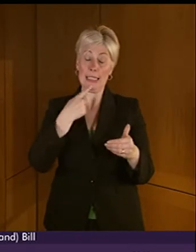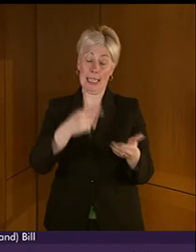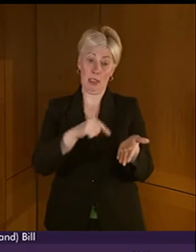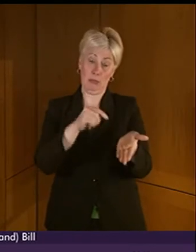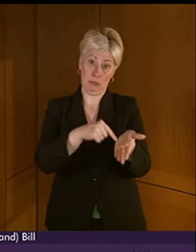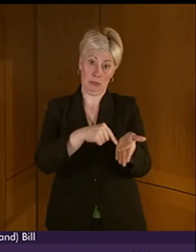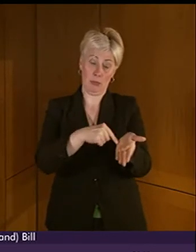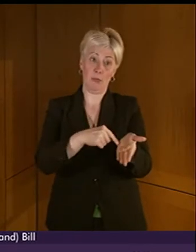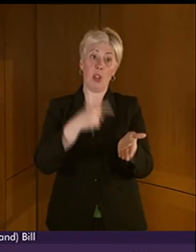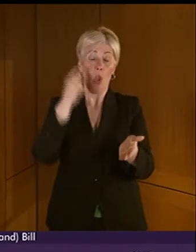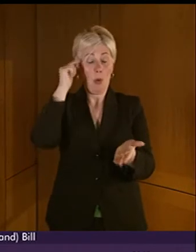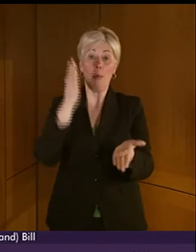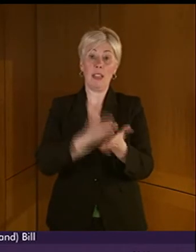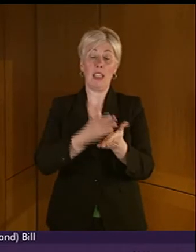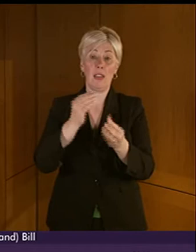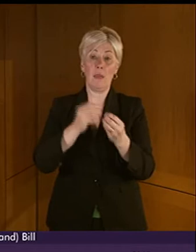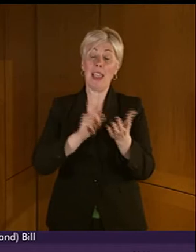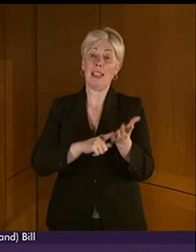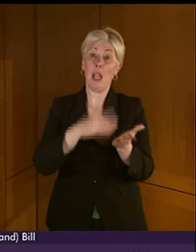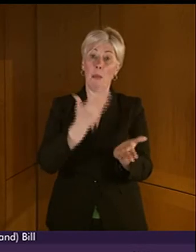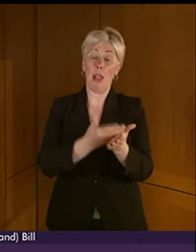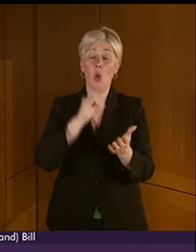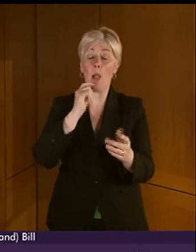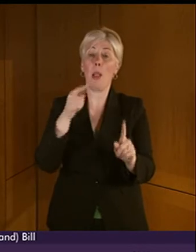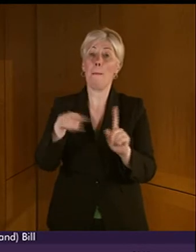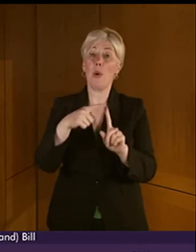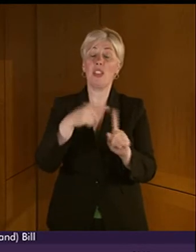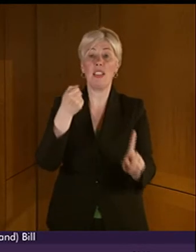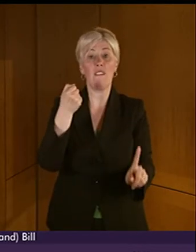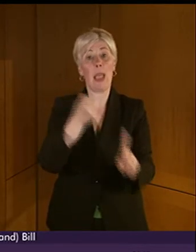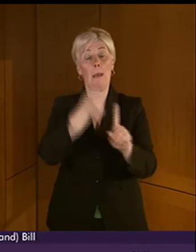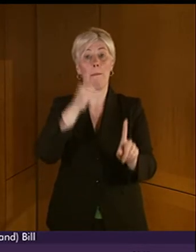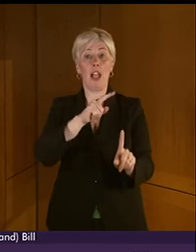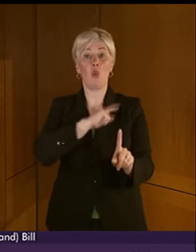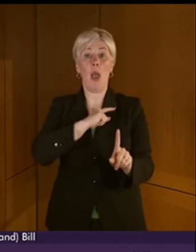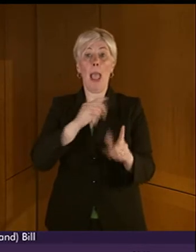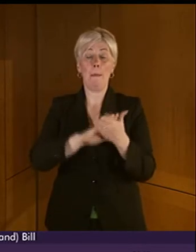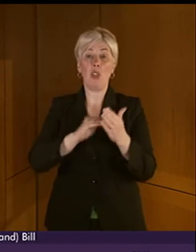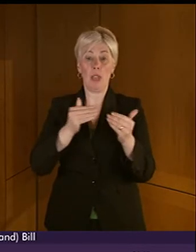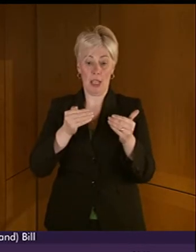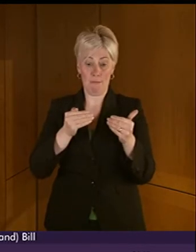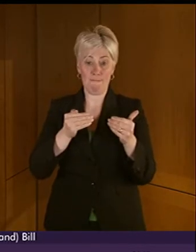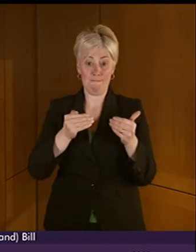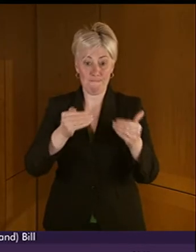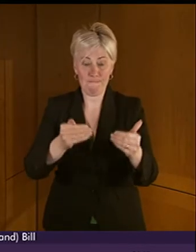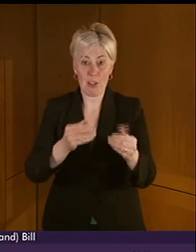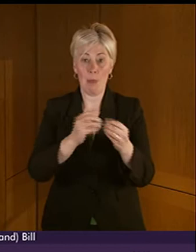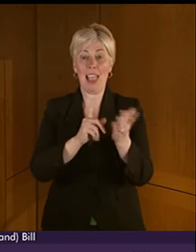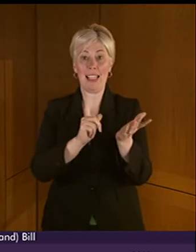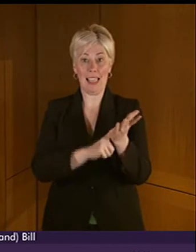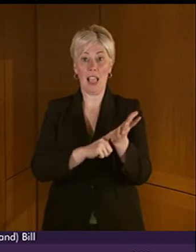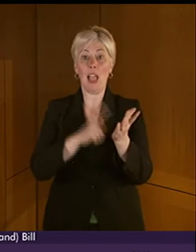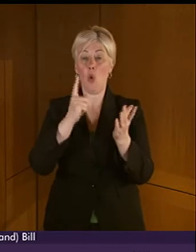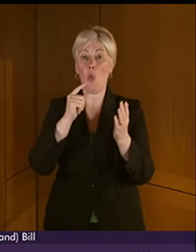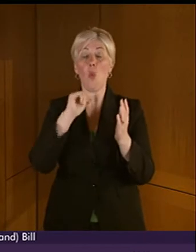We believe that the BSL bill will have a positive impact because it will allow us to move a step closer to BSL language being